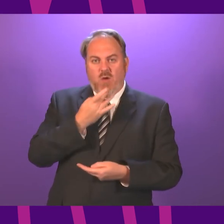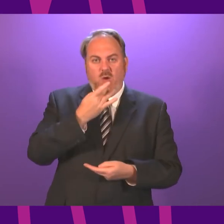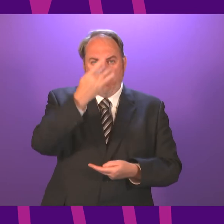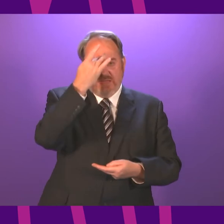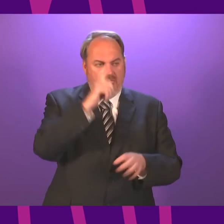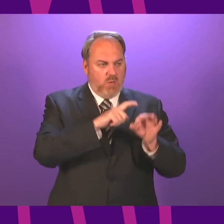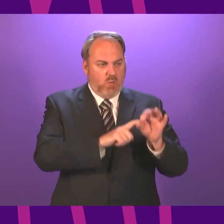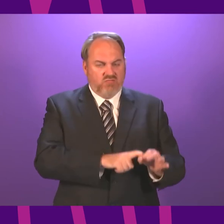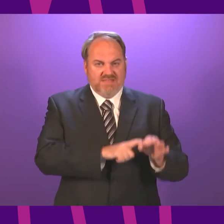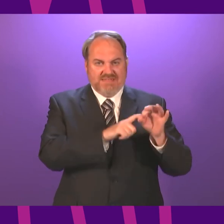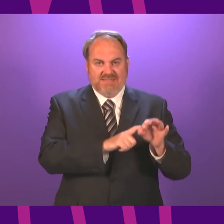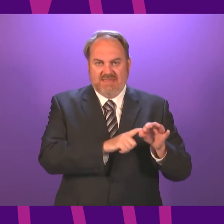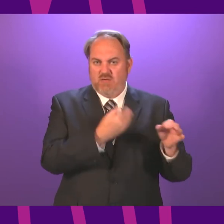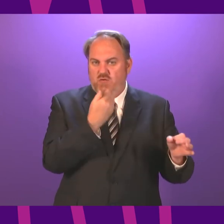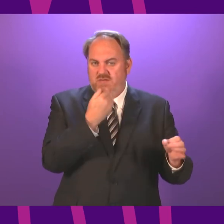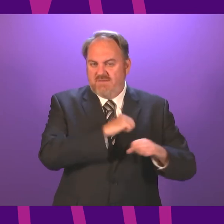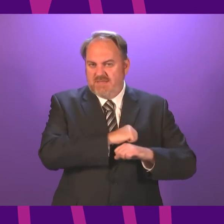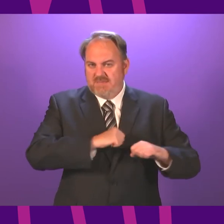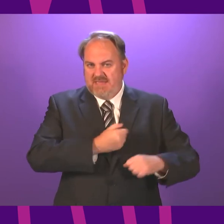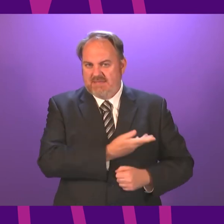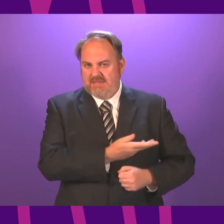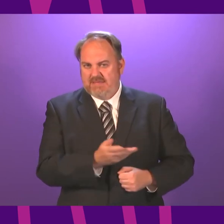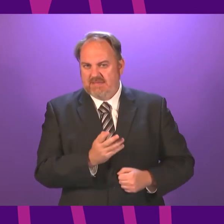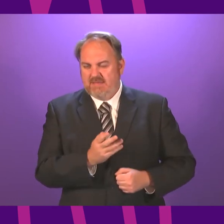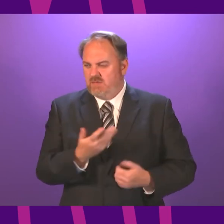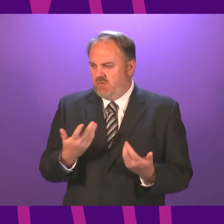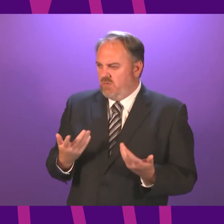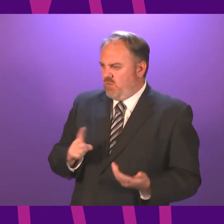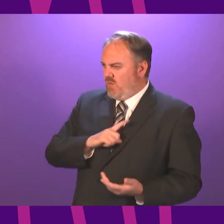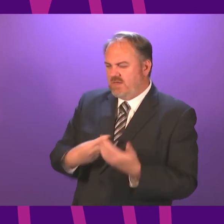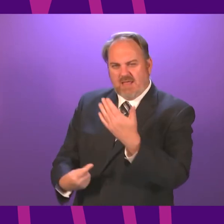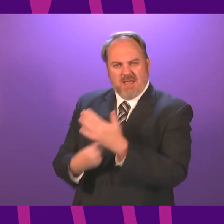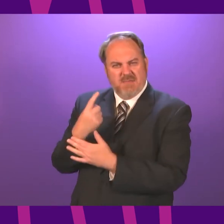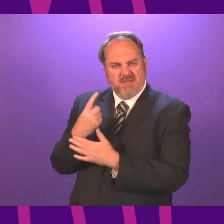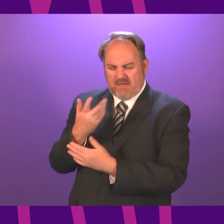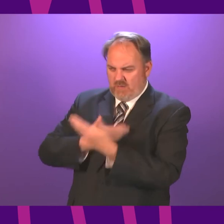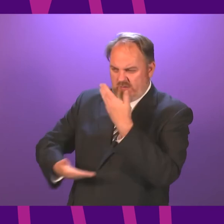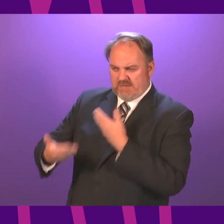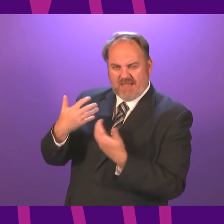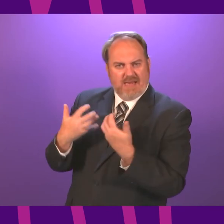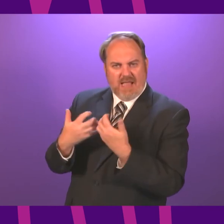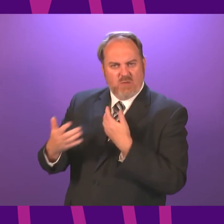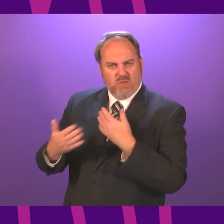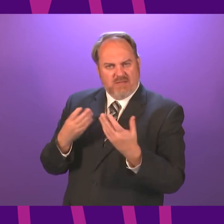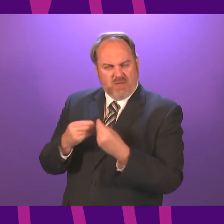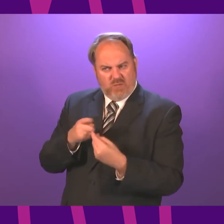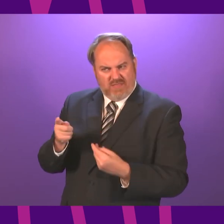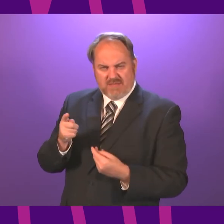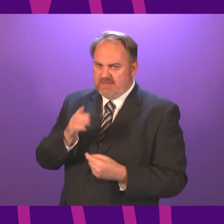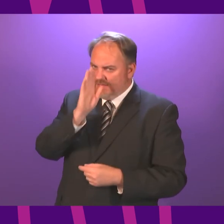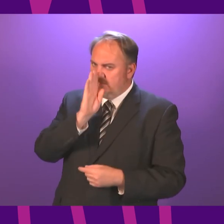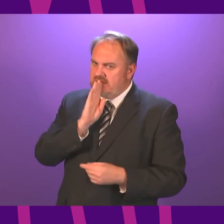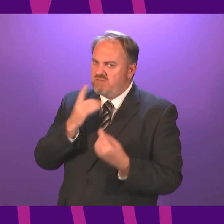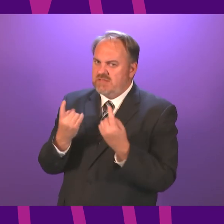complaining that this issue has not been addressed in good time. Can I ask the First Minister why that is the case, and what would be done to address these very serious concerns?